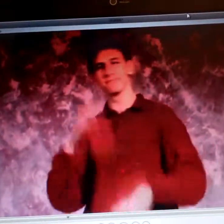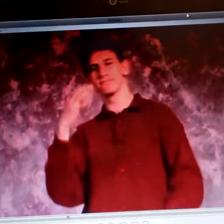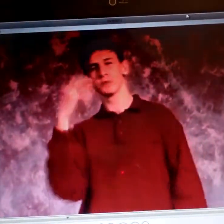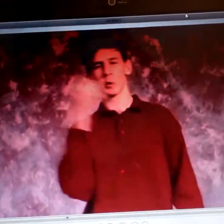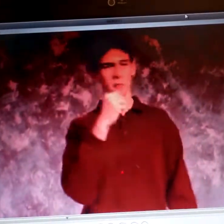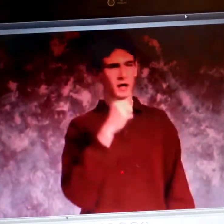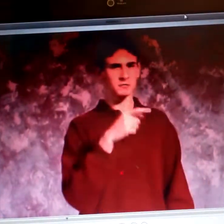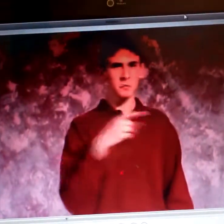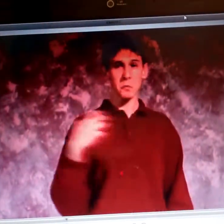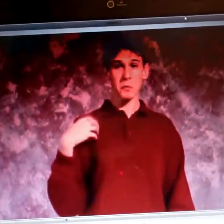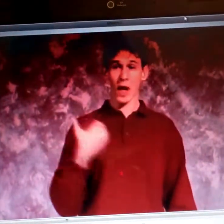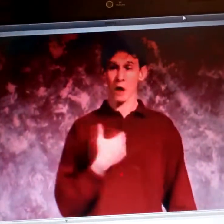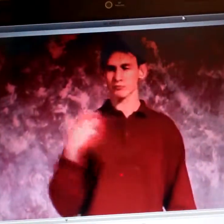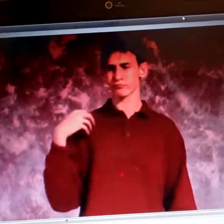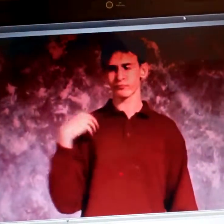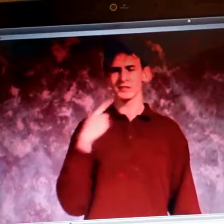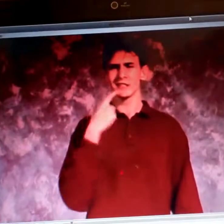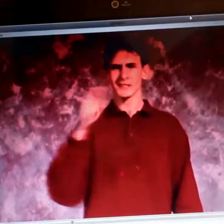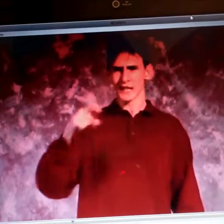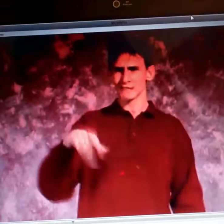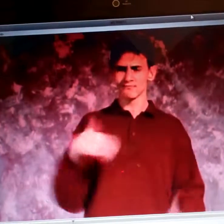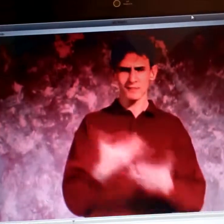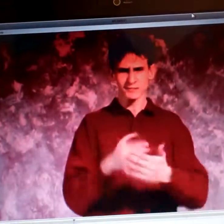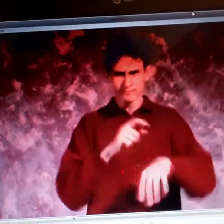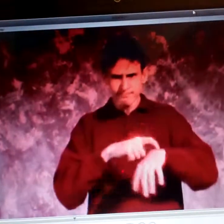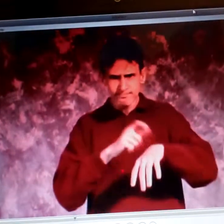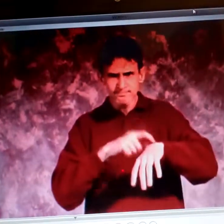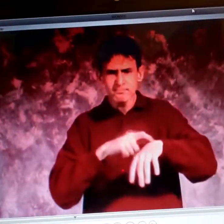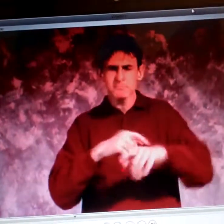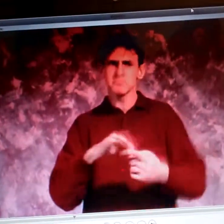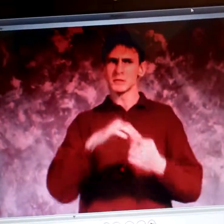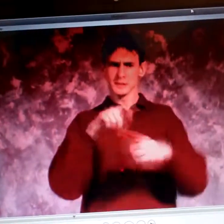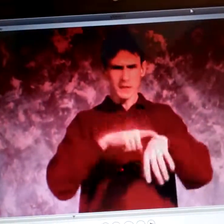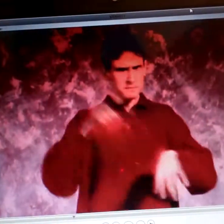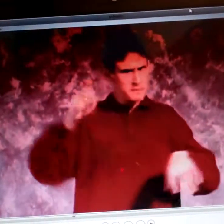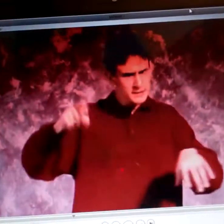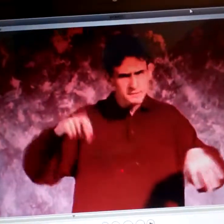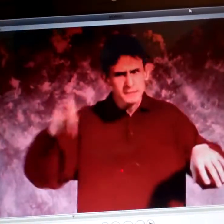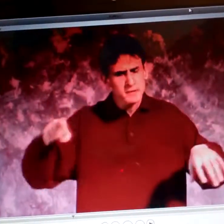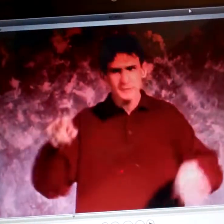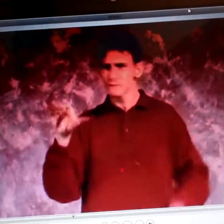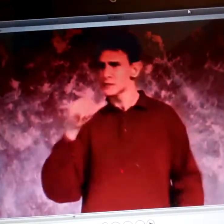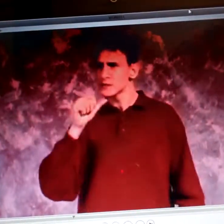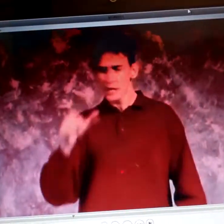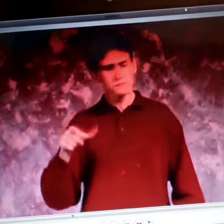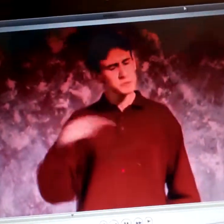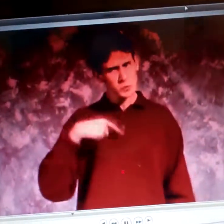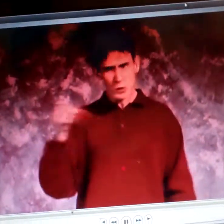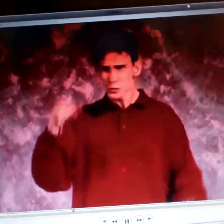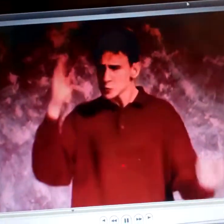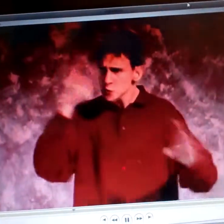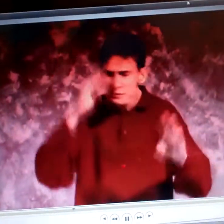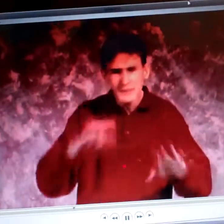to sundown. And it was getting to be about the time where we need to be back at sundown. And they were very strict on the time.